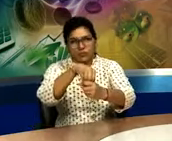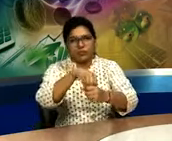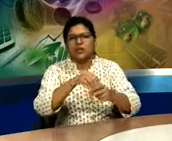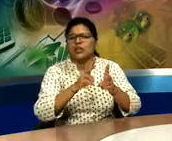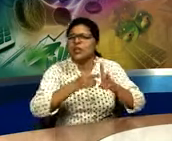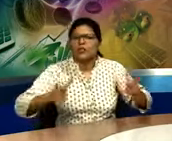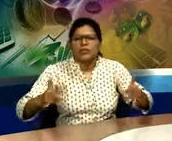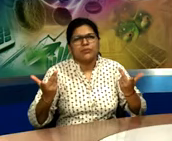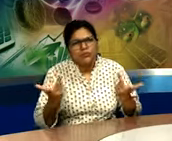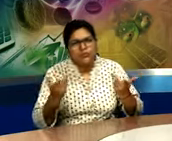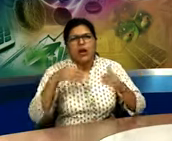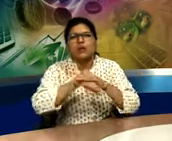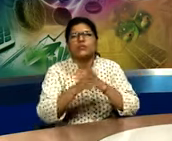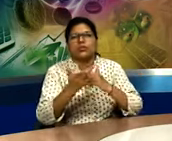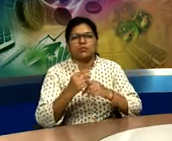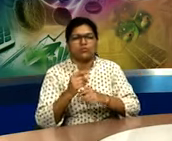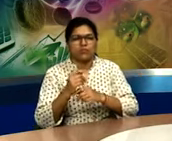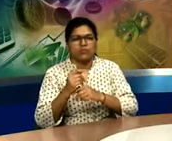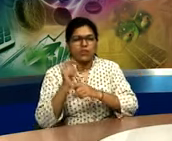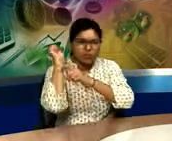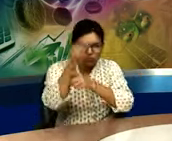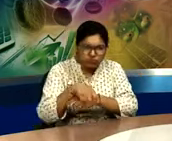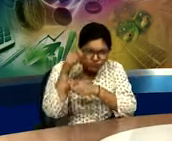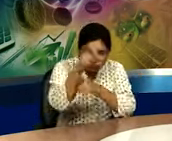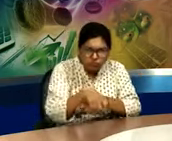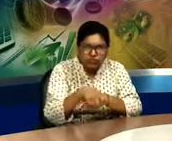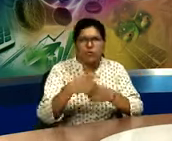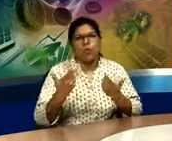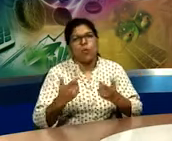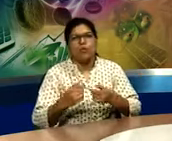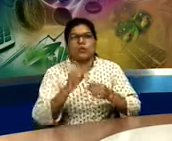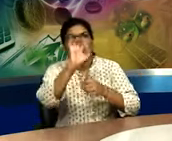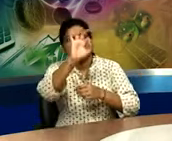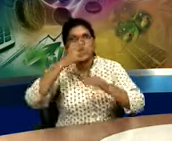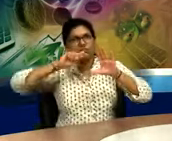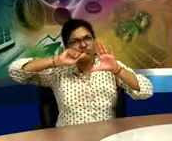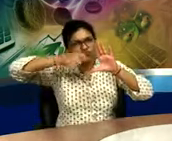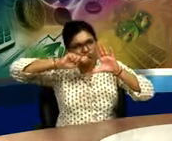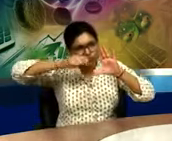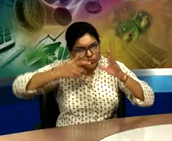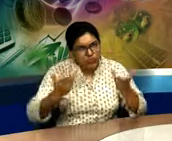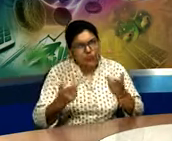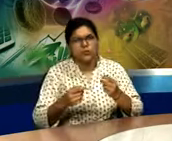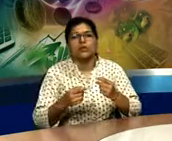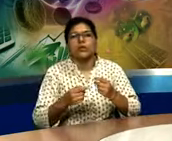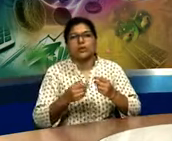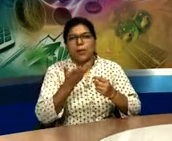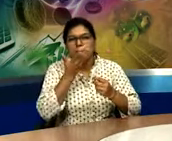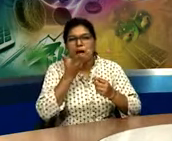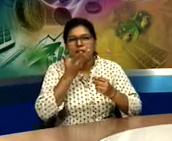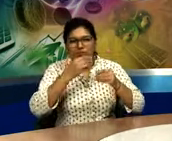highly skilled but is able enough to do a particular